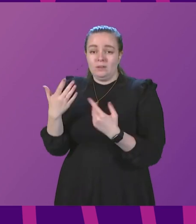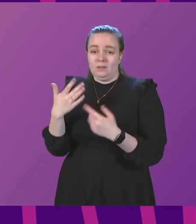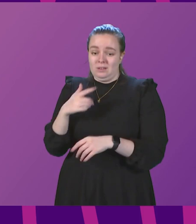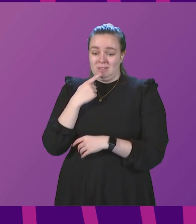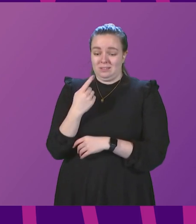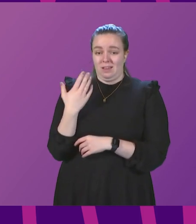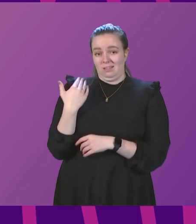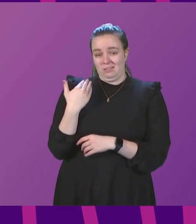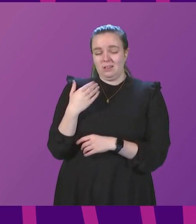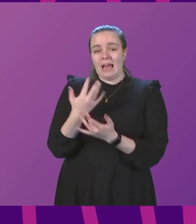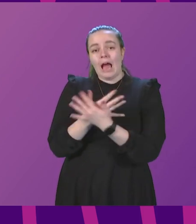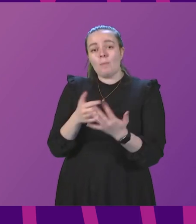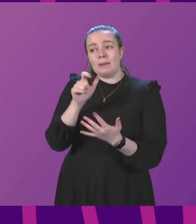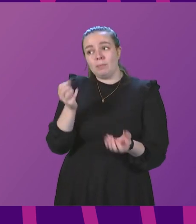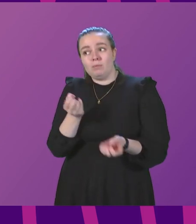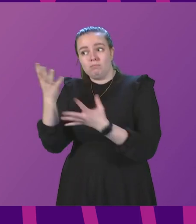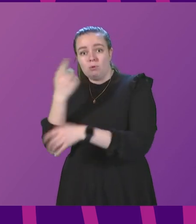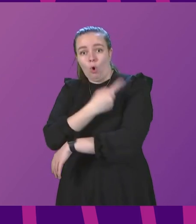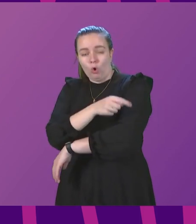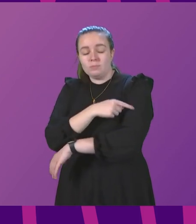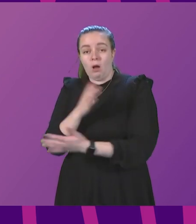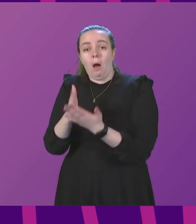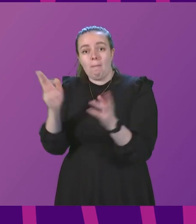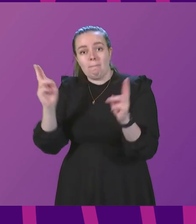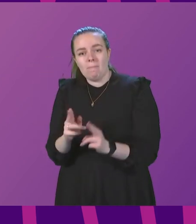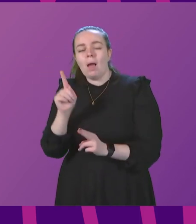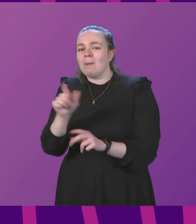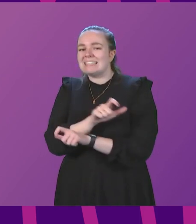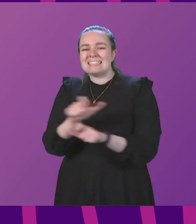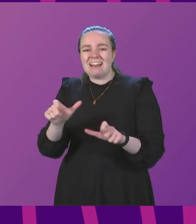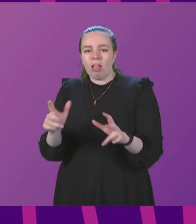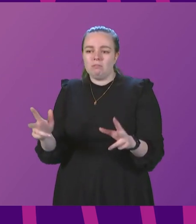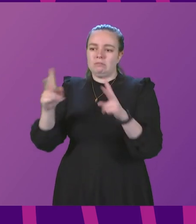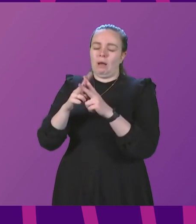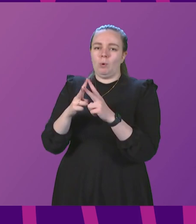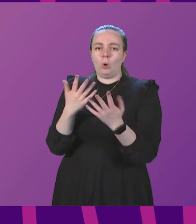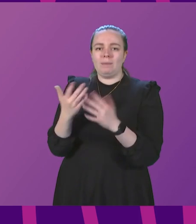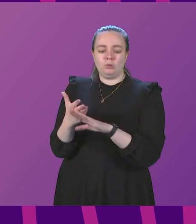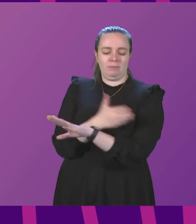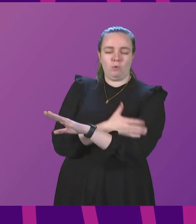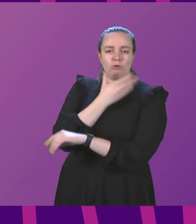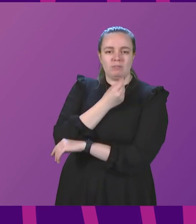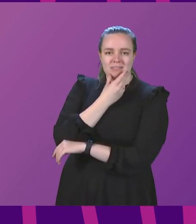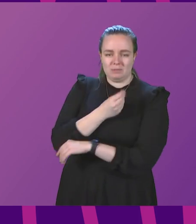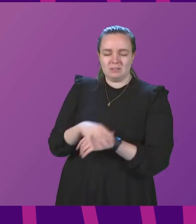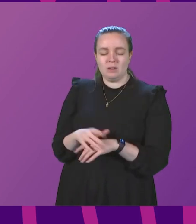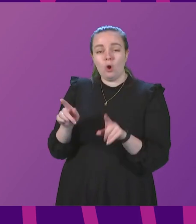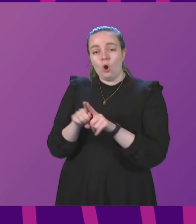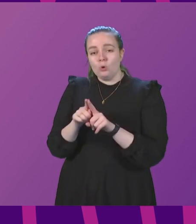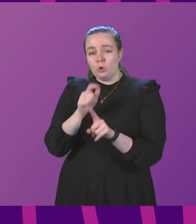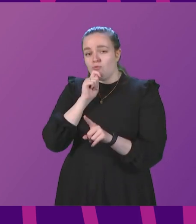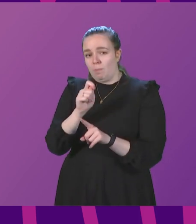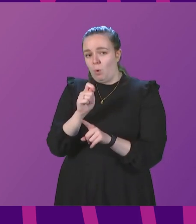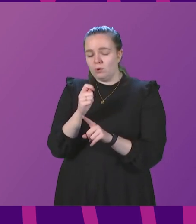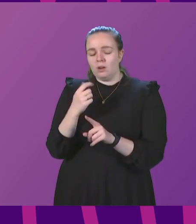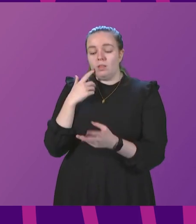moment ago, the number of people in hospital with COVID is falling, but it is still double what it was just before Christmas. As I also reported earlier, the